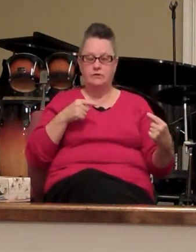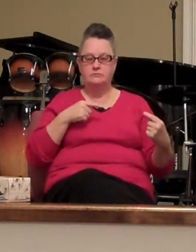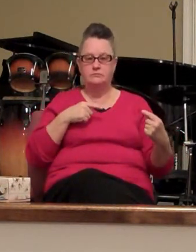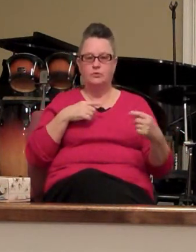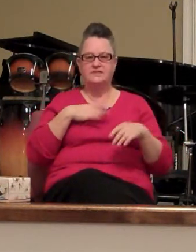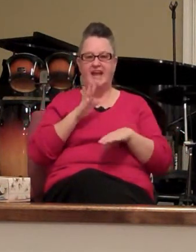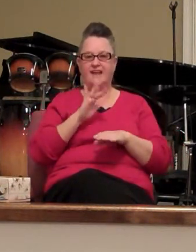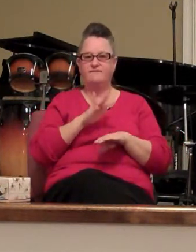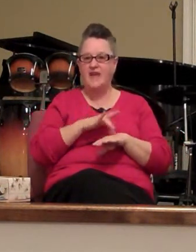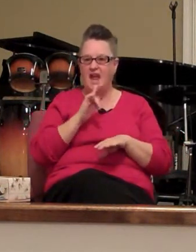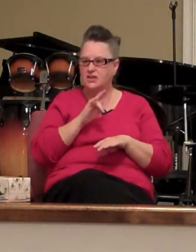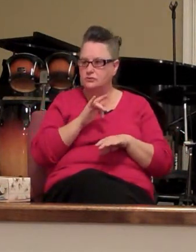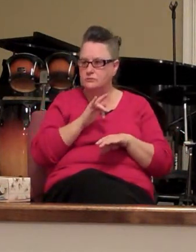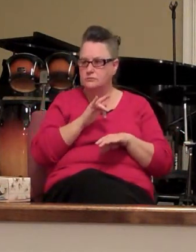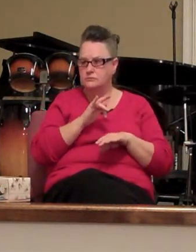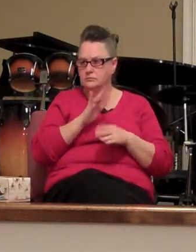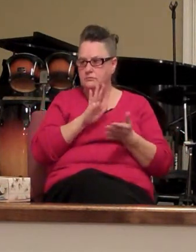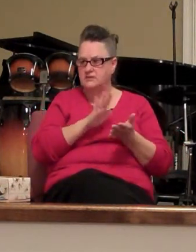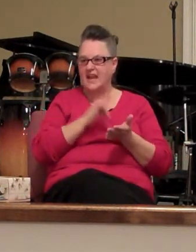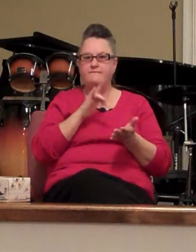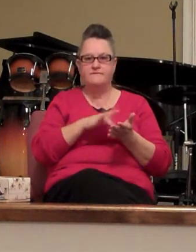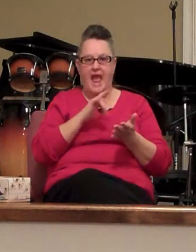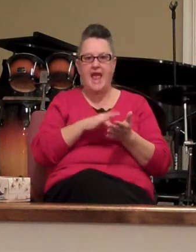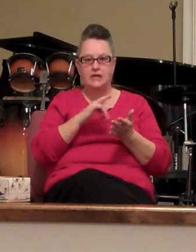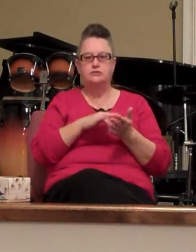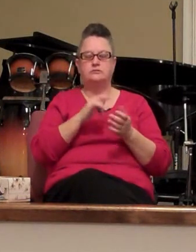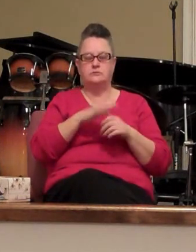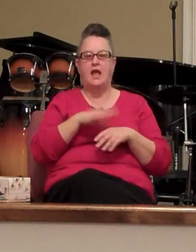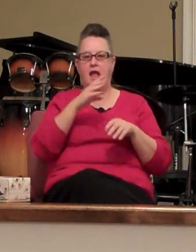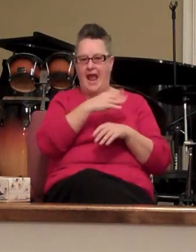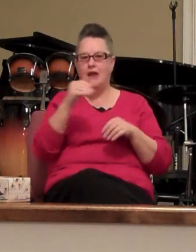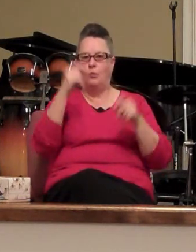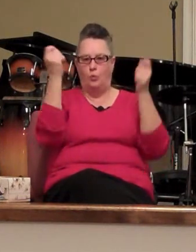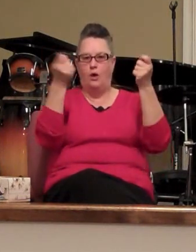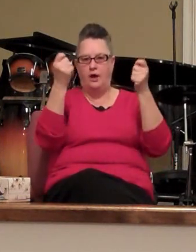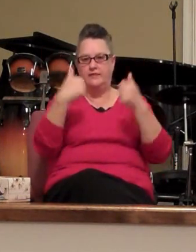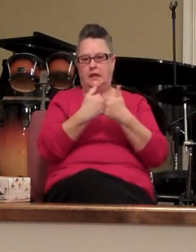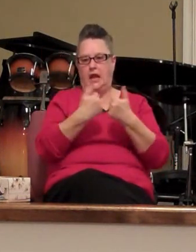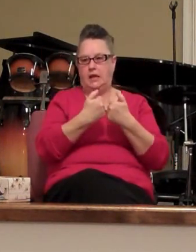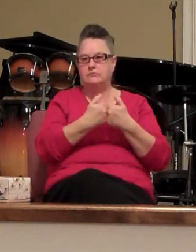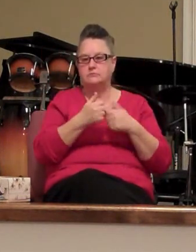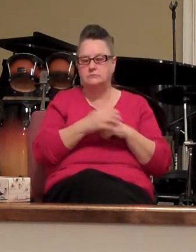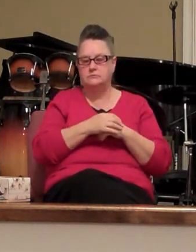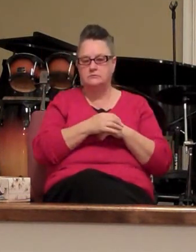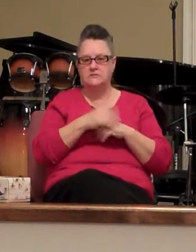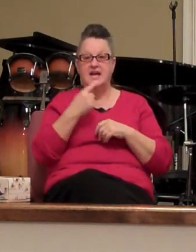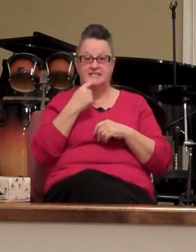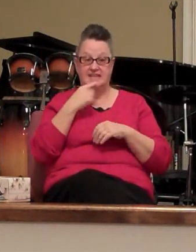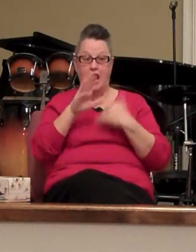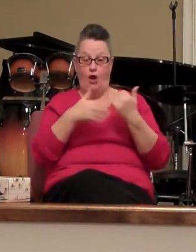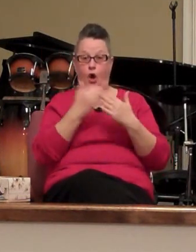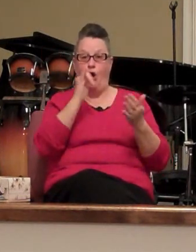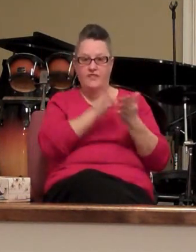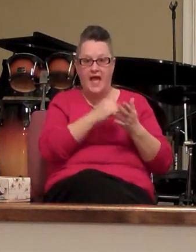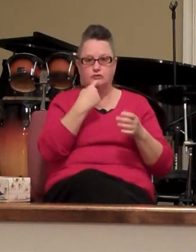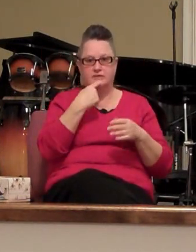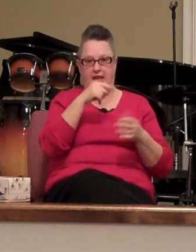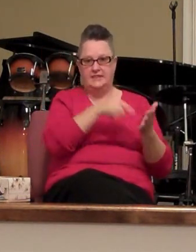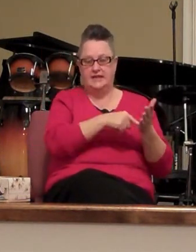and pull off amazing victory I said all that to say this in my